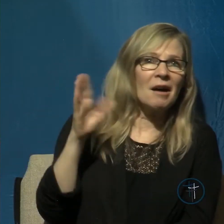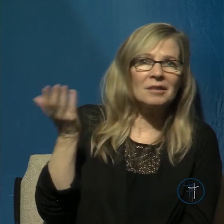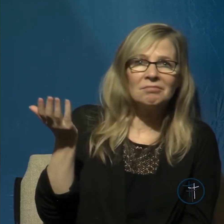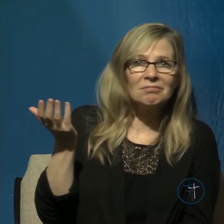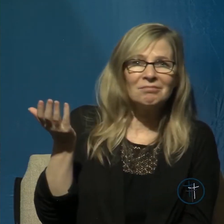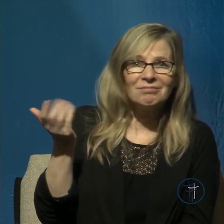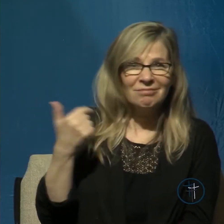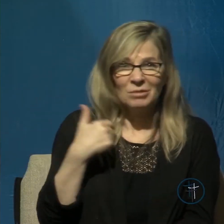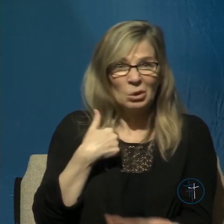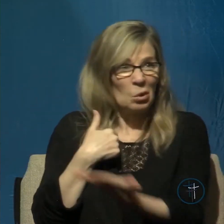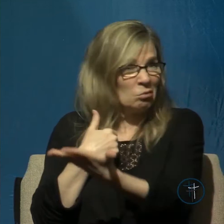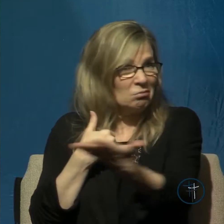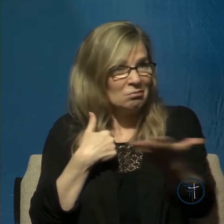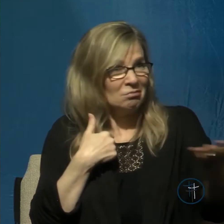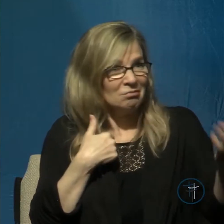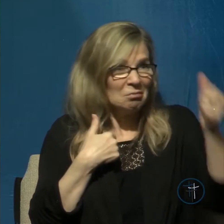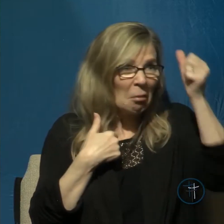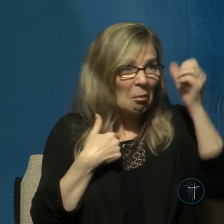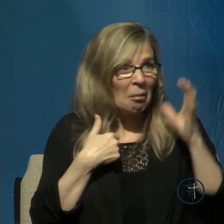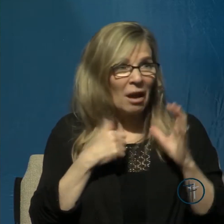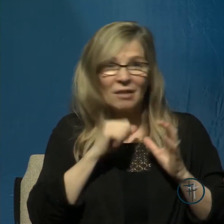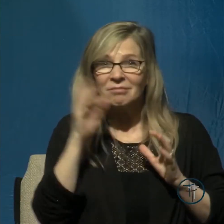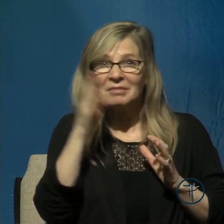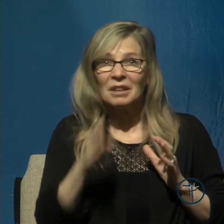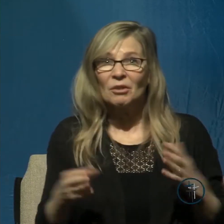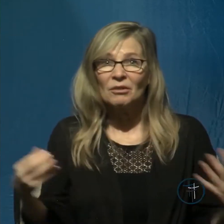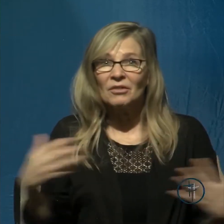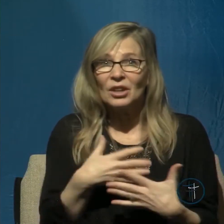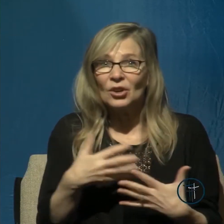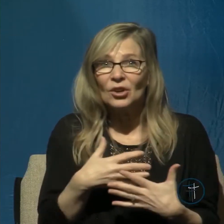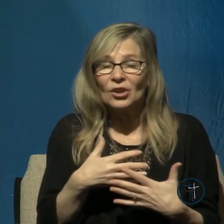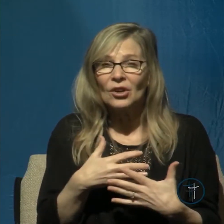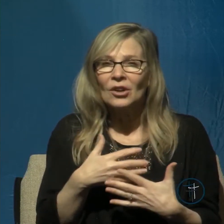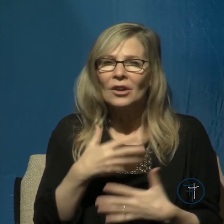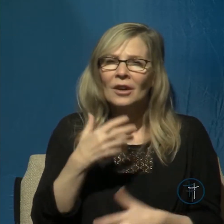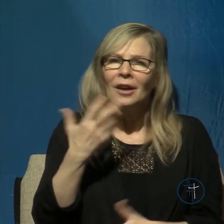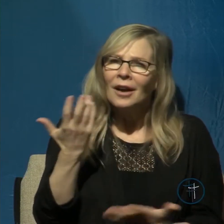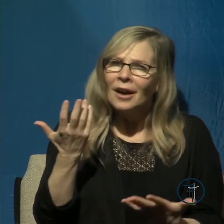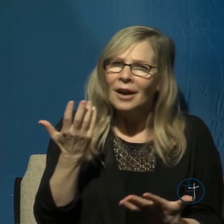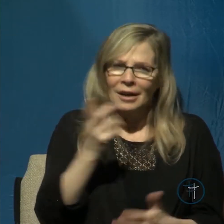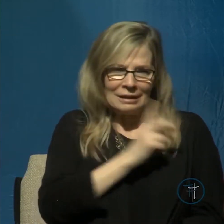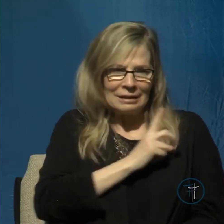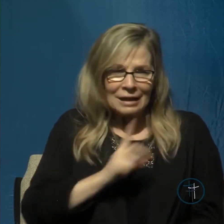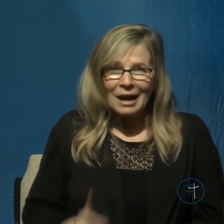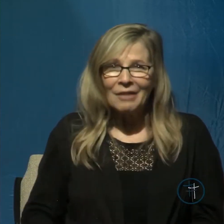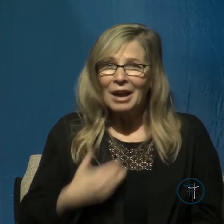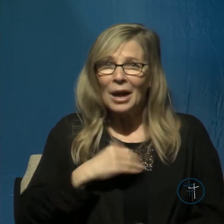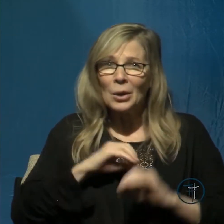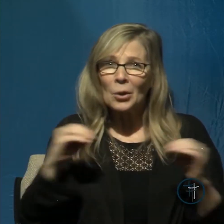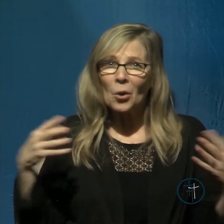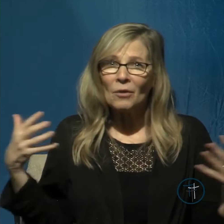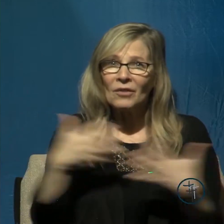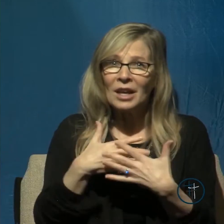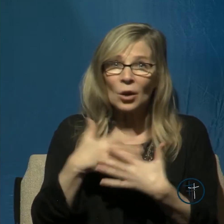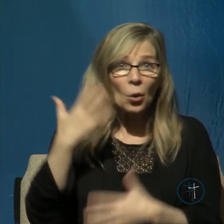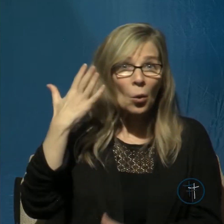fears no man. And the reason for this lack of fear on David's part is because God, he says, is his light,